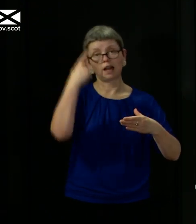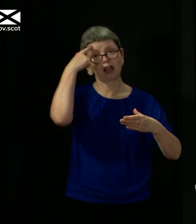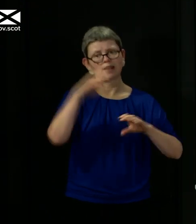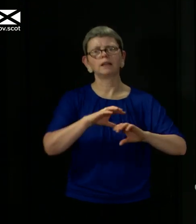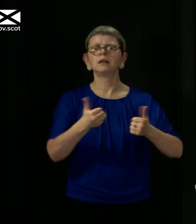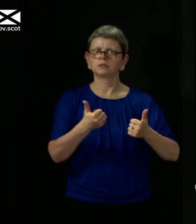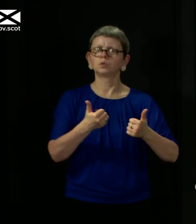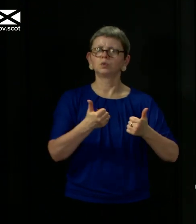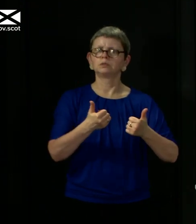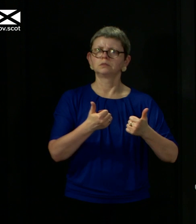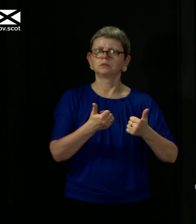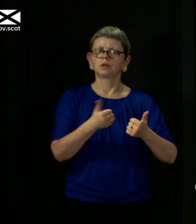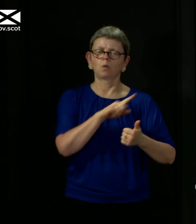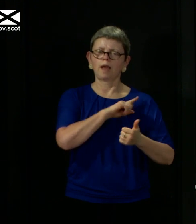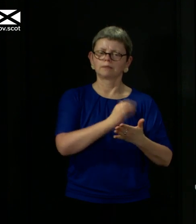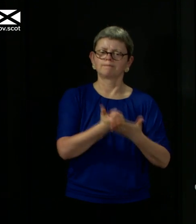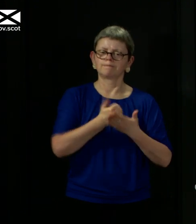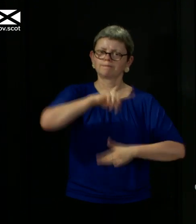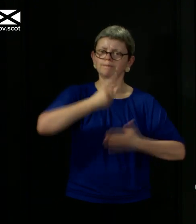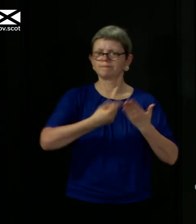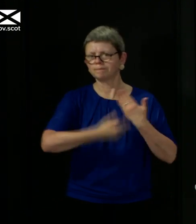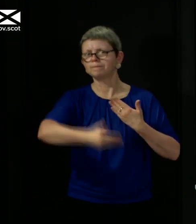position for the decisions that lie ahead of us.